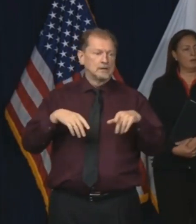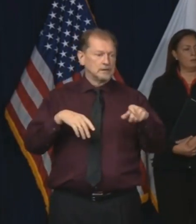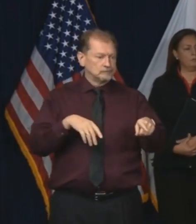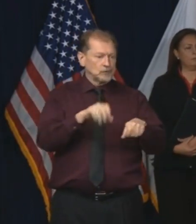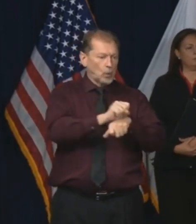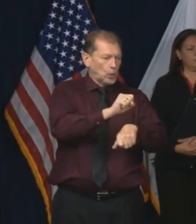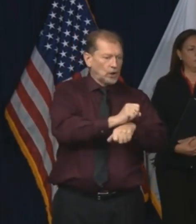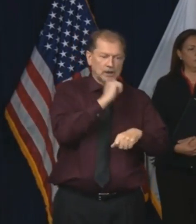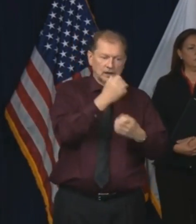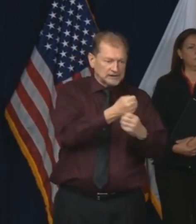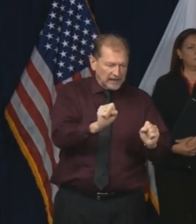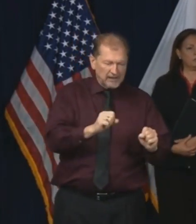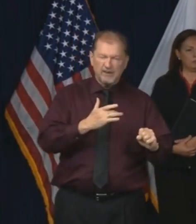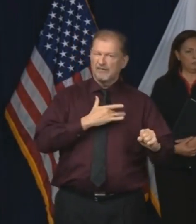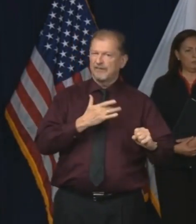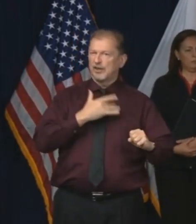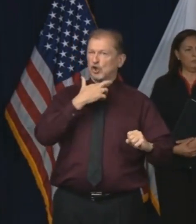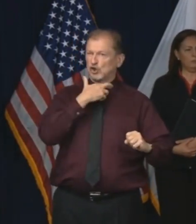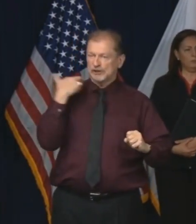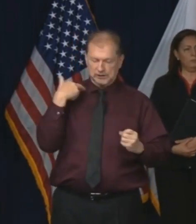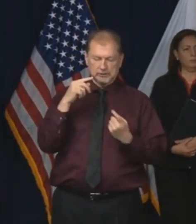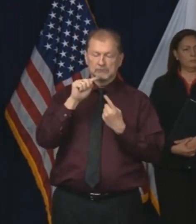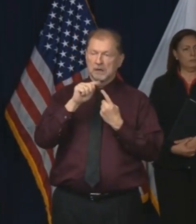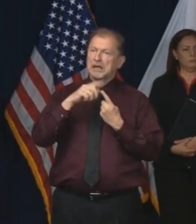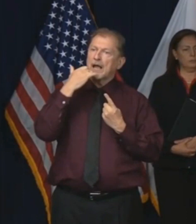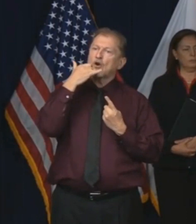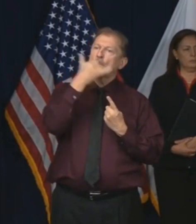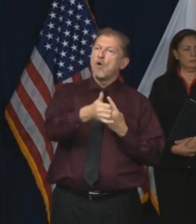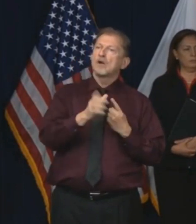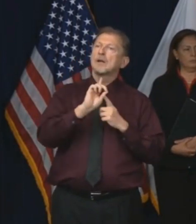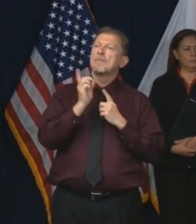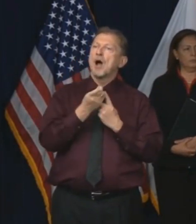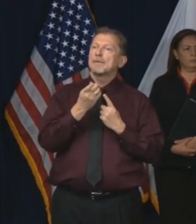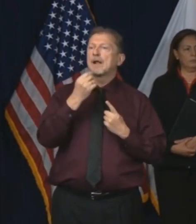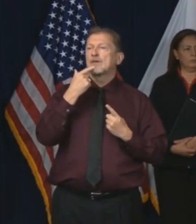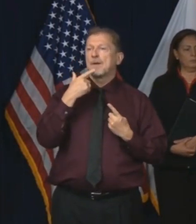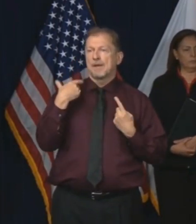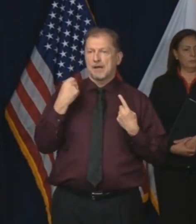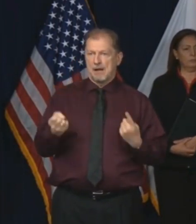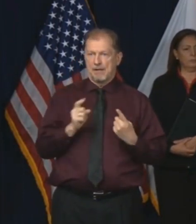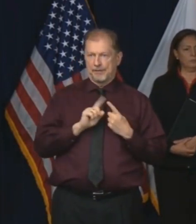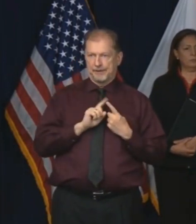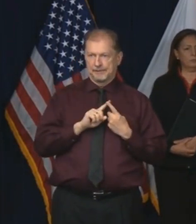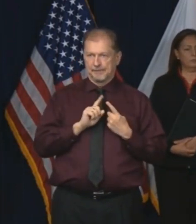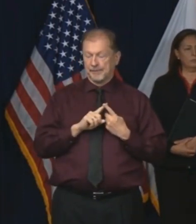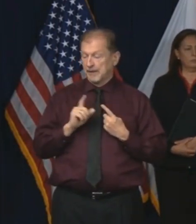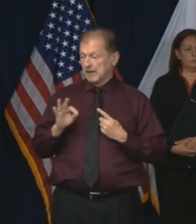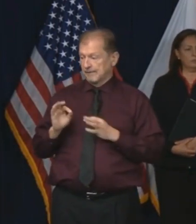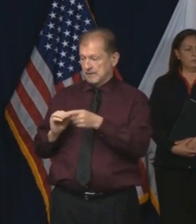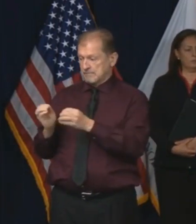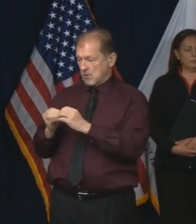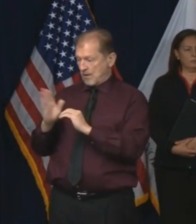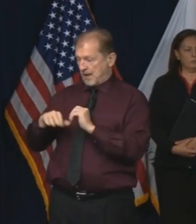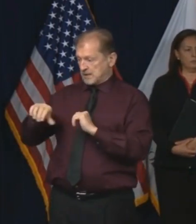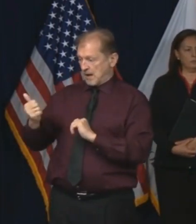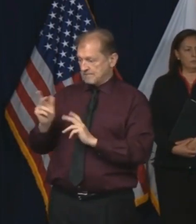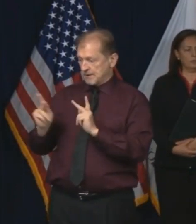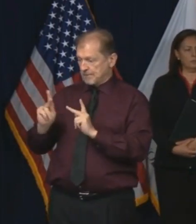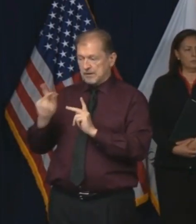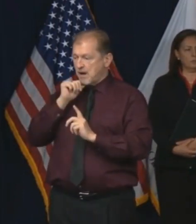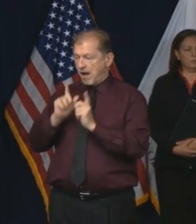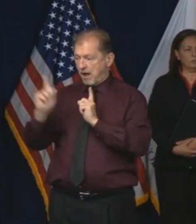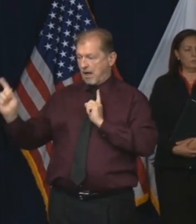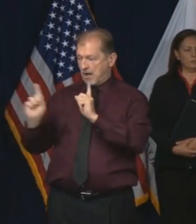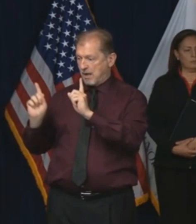and there's a danger to the people that are there. And there is, if there's a group of more than 10 people and they're not doing social distancing.